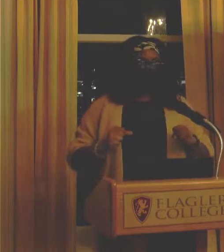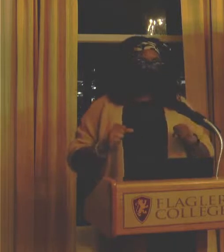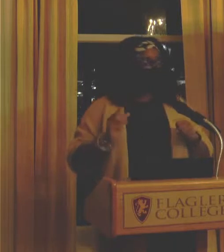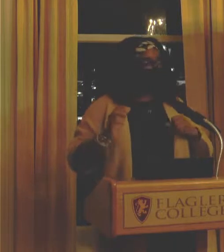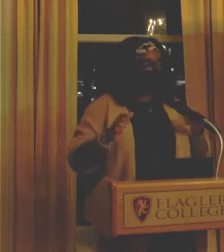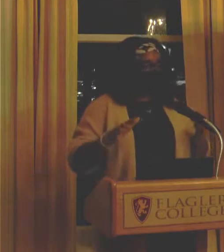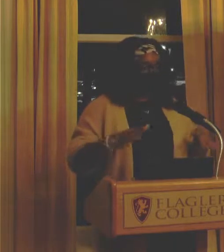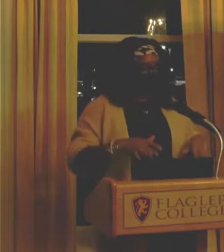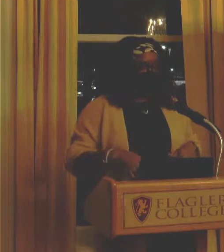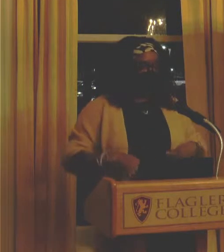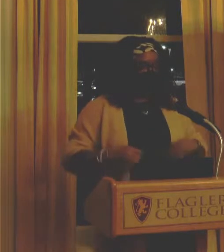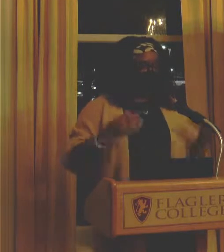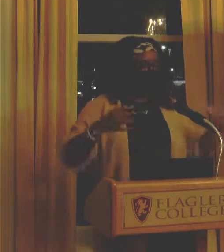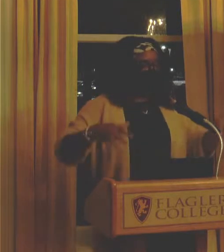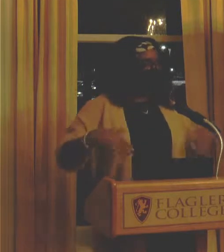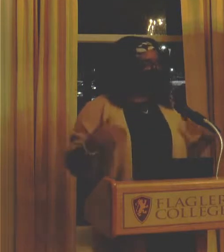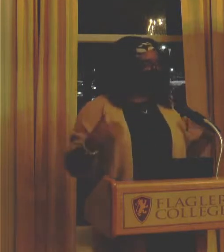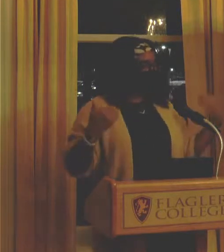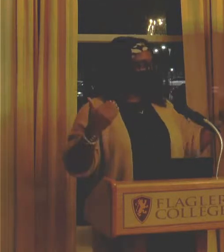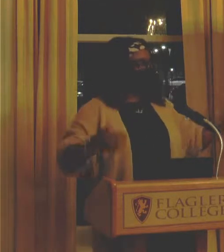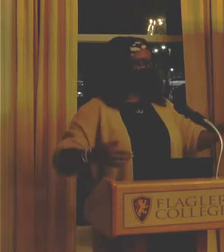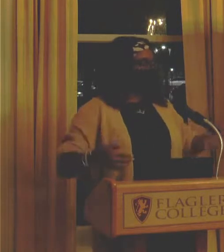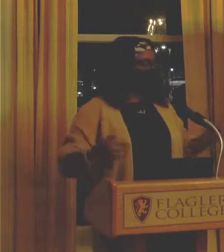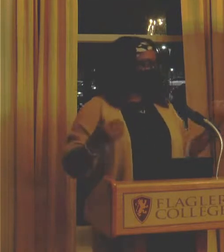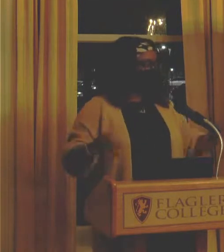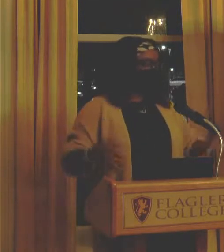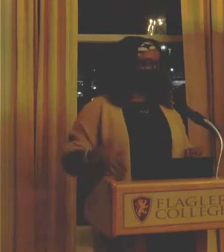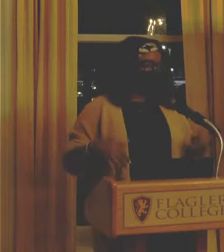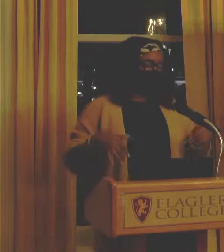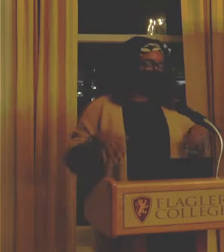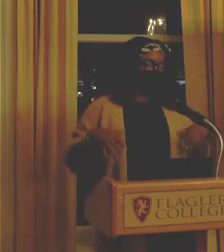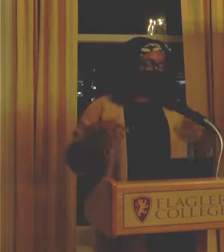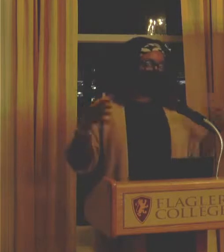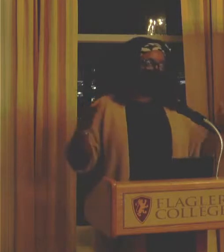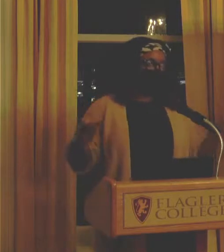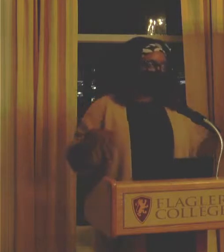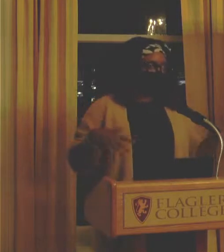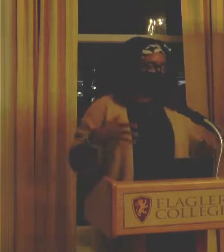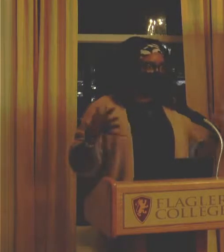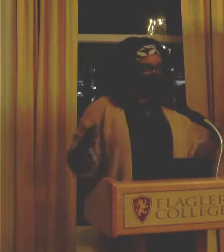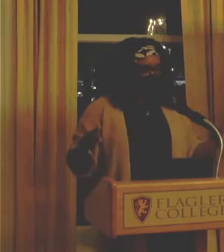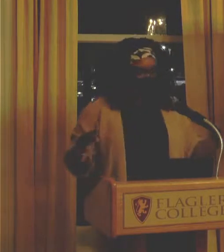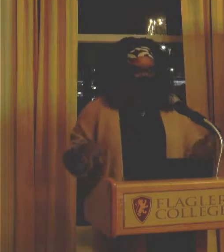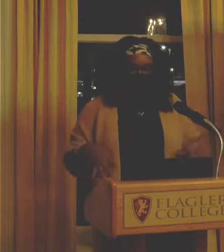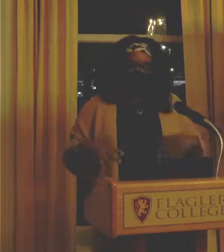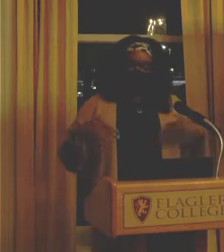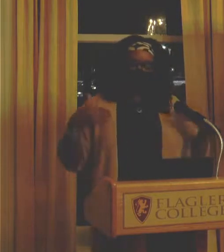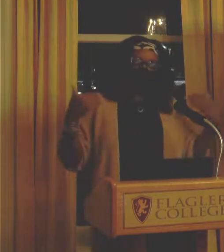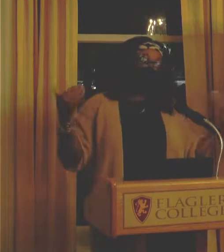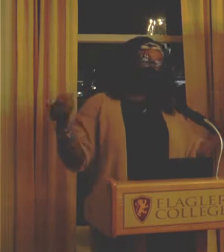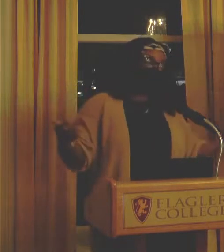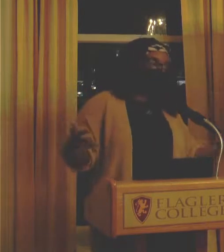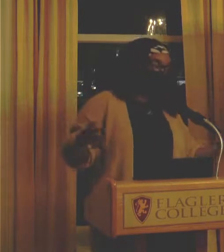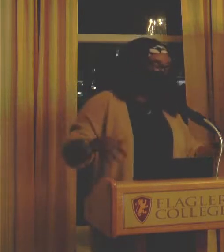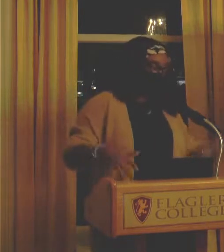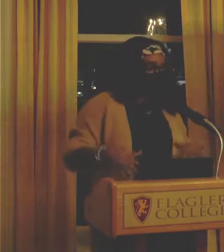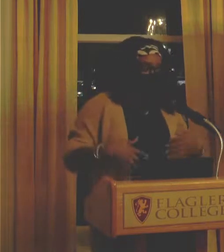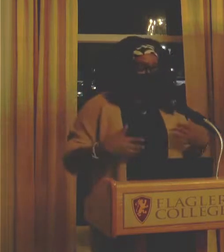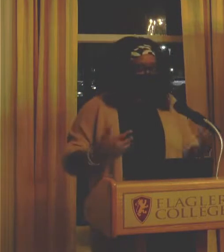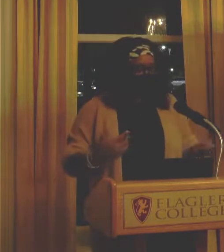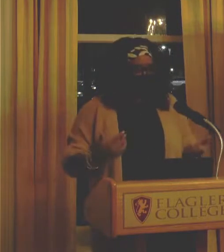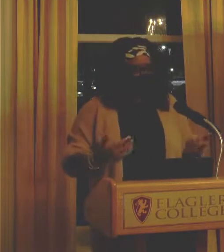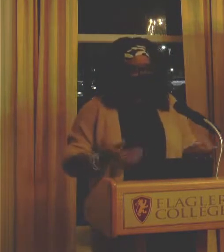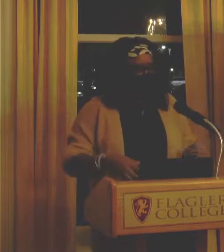So, call it what you want. But my students are in there learning about their place in history. Their place in the art